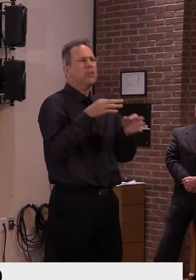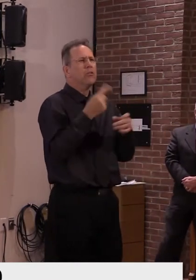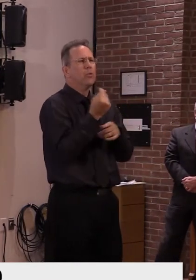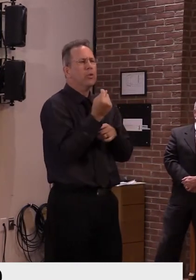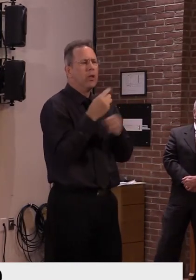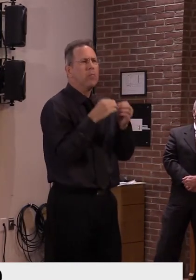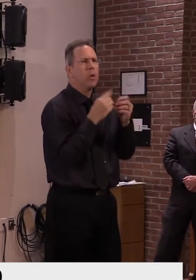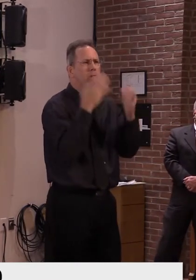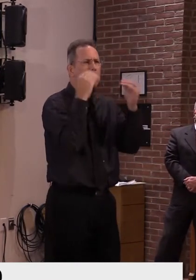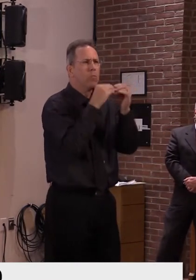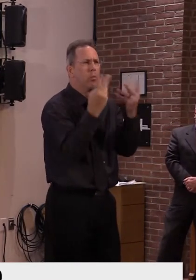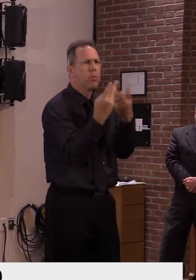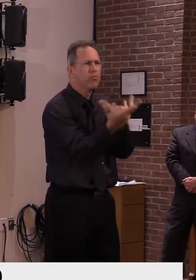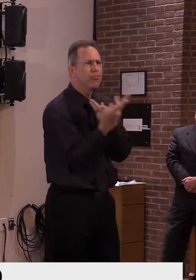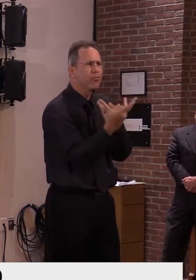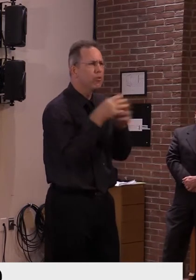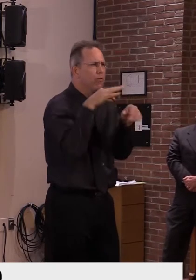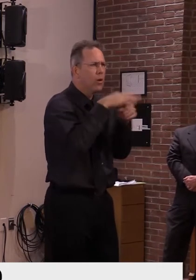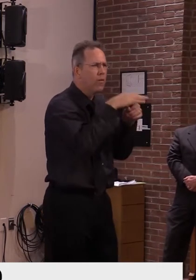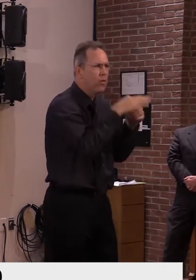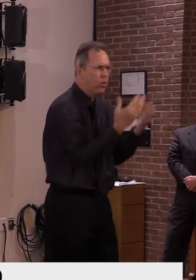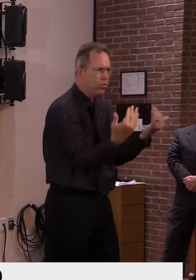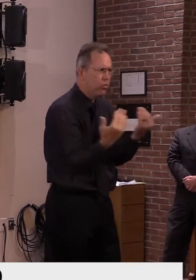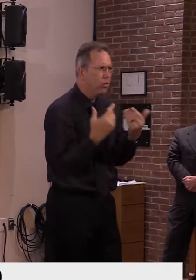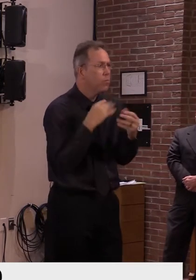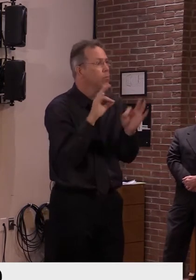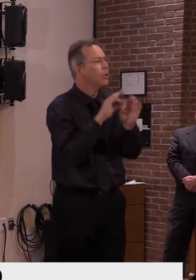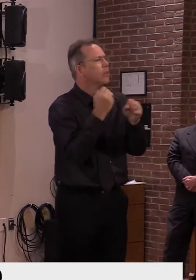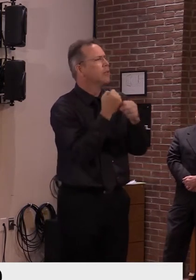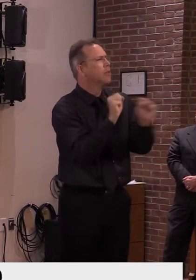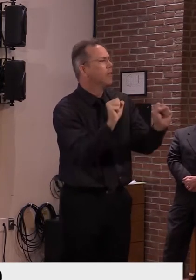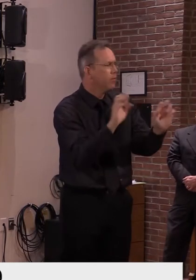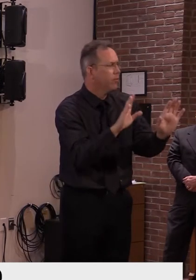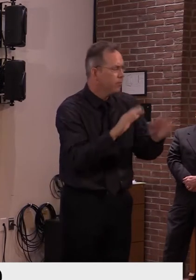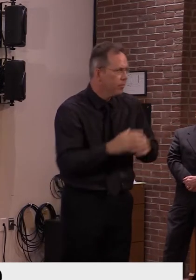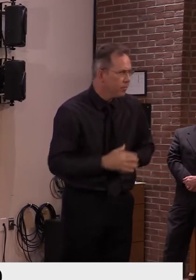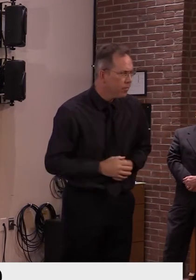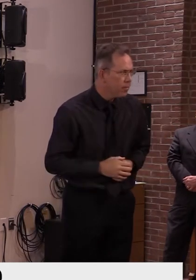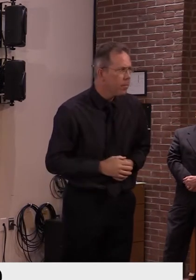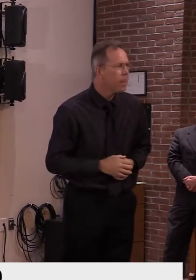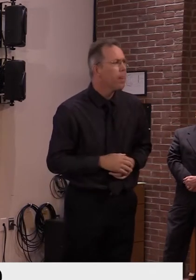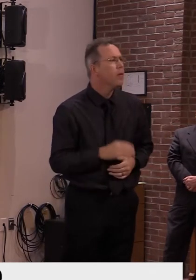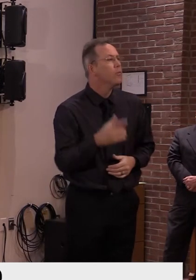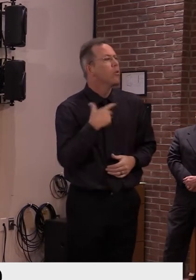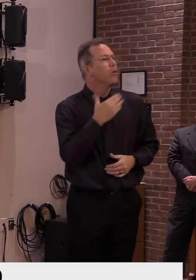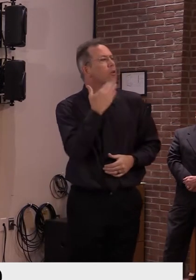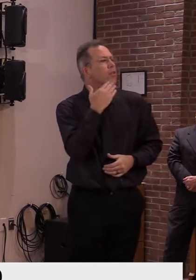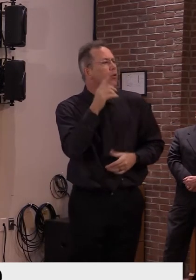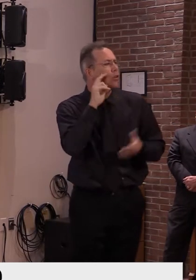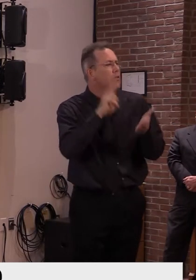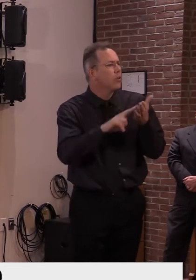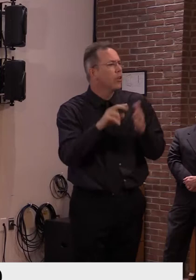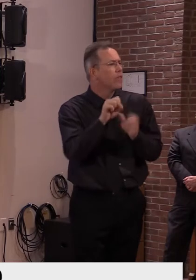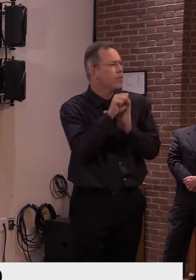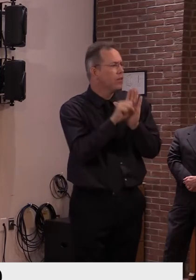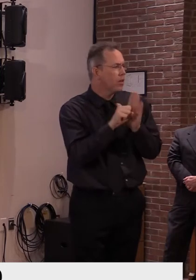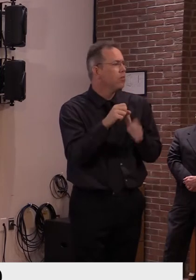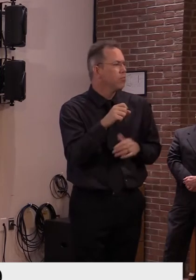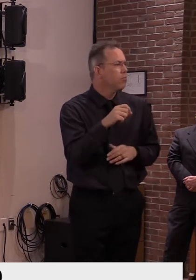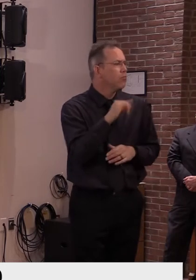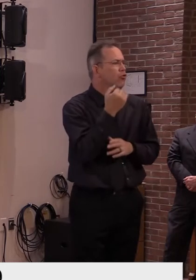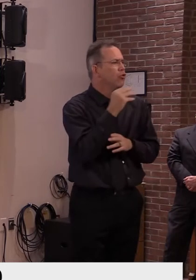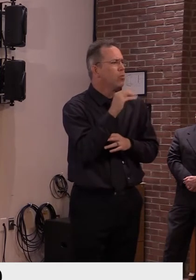I want to thank the Secretary of State's office for working with the Department of Health and our restart team and for being here to give us a